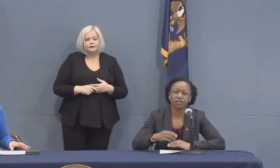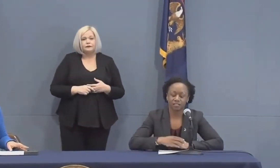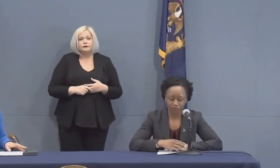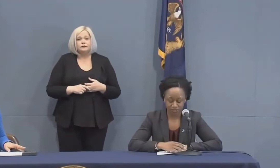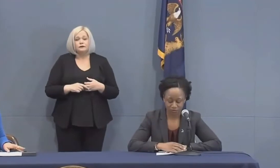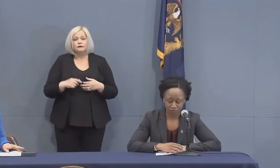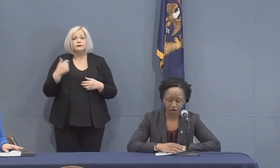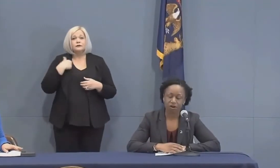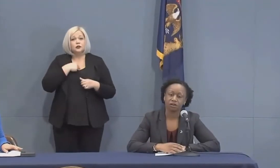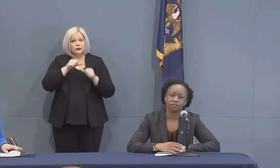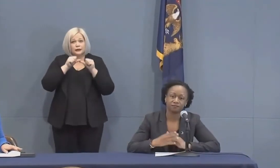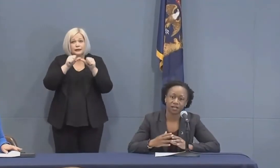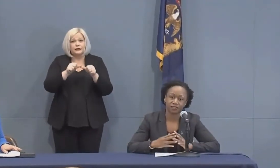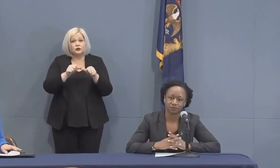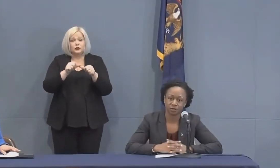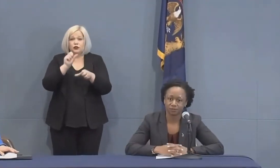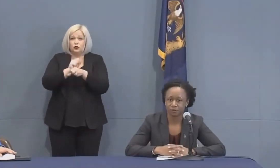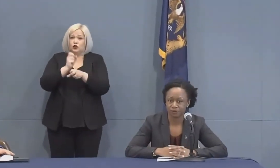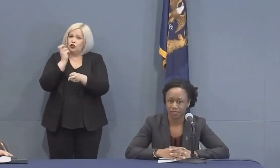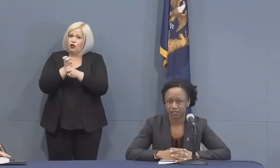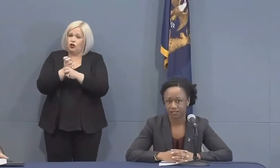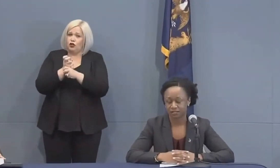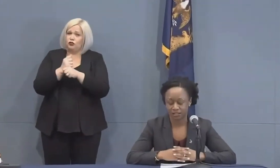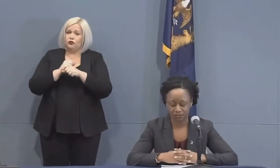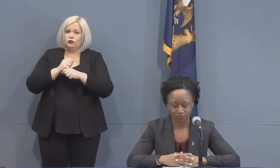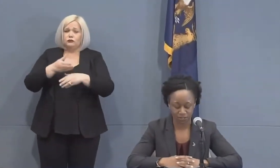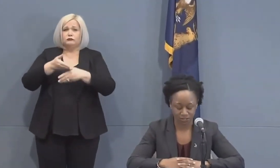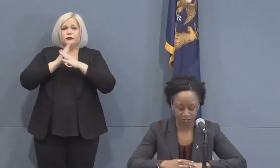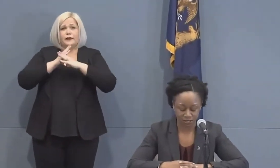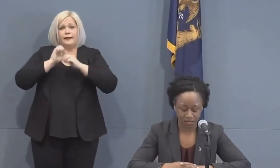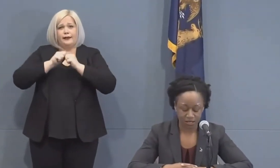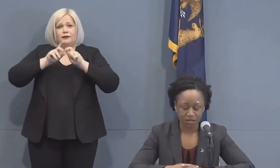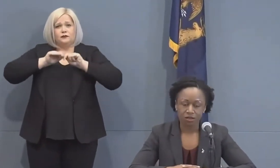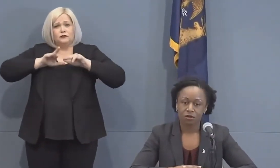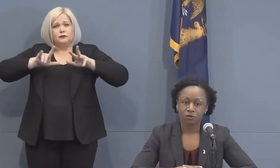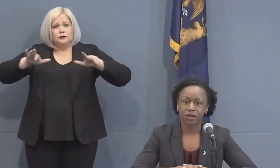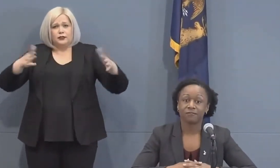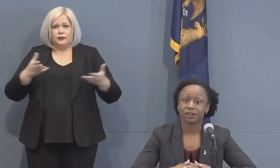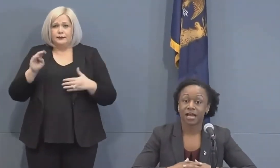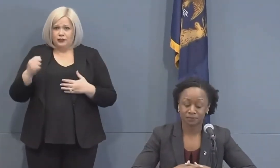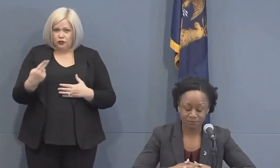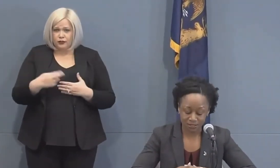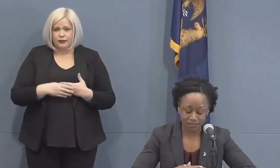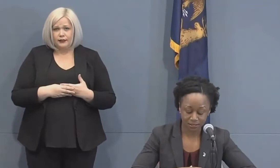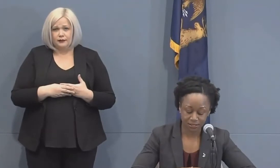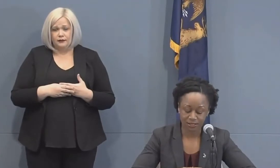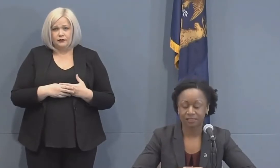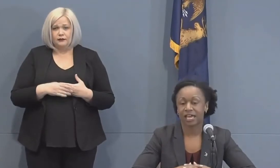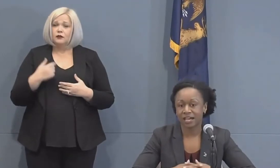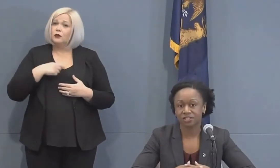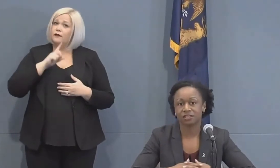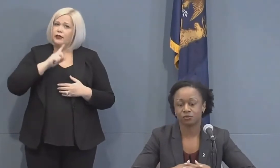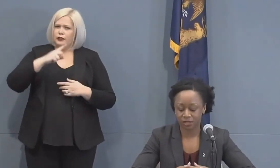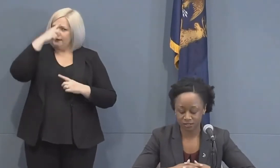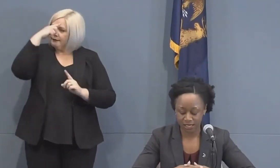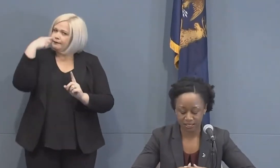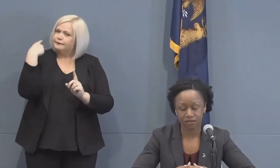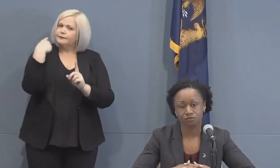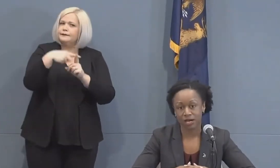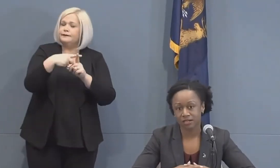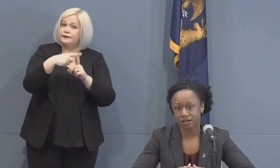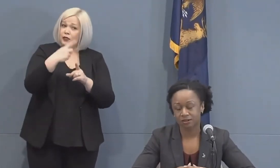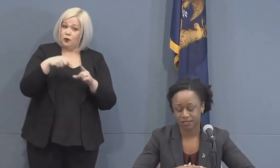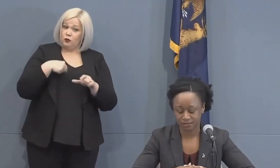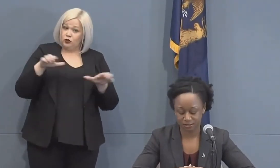We are continuing to work hard to fight the spread of COVID-19 here in Michigan. We are very optimistic that the actions that we are